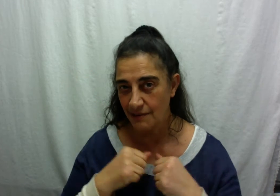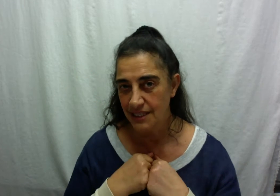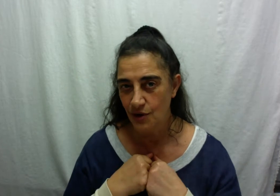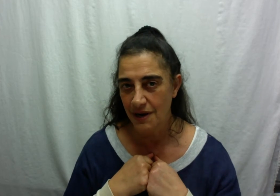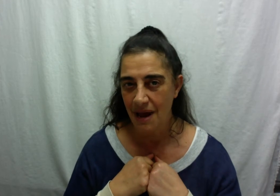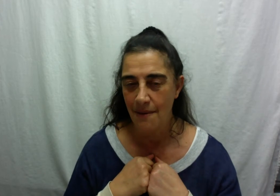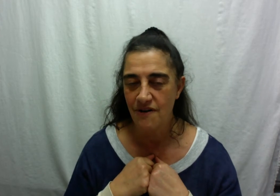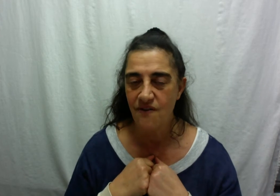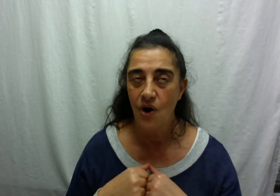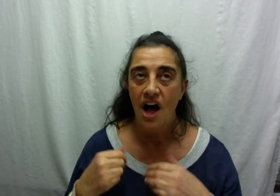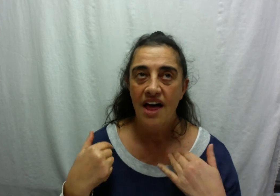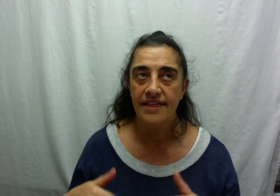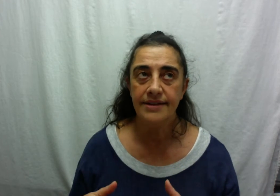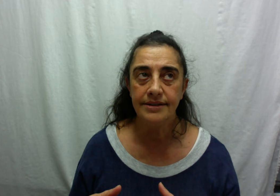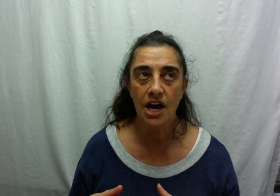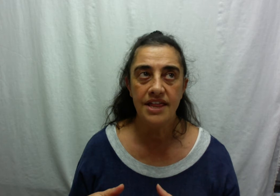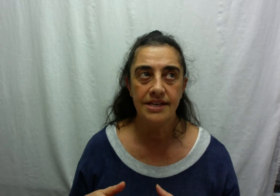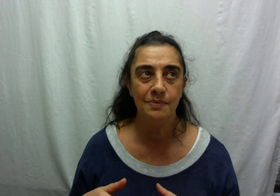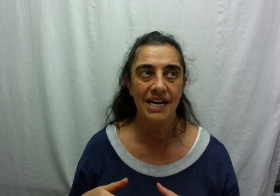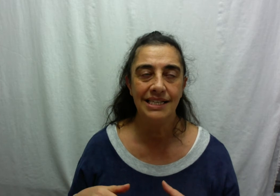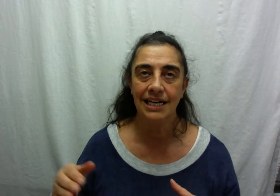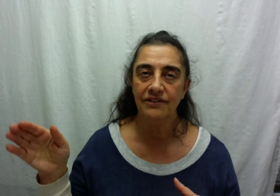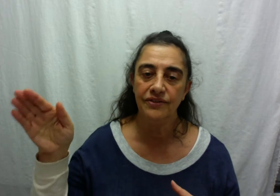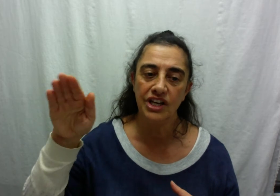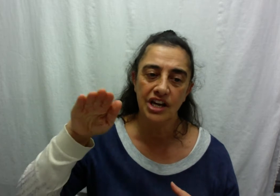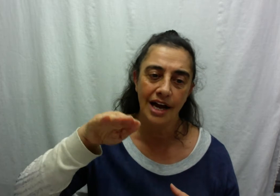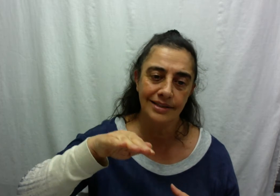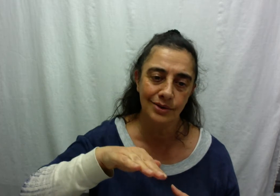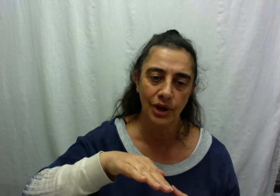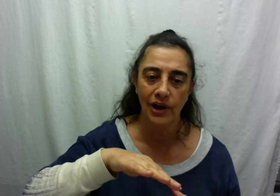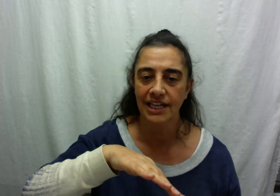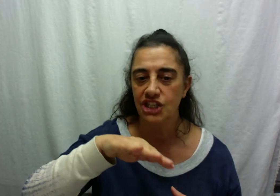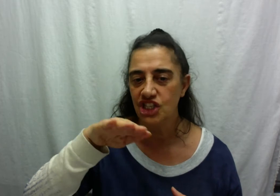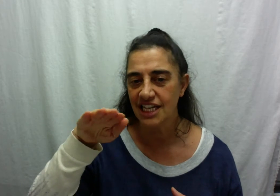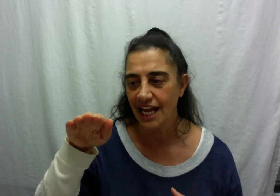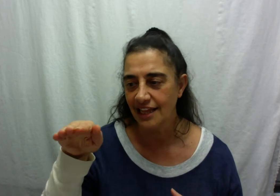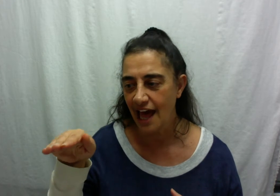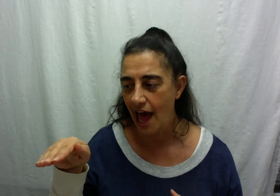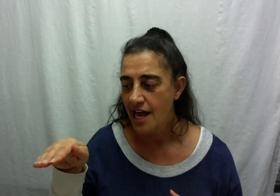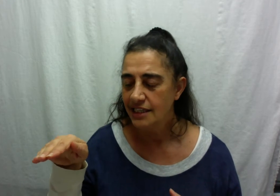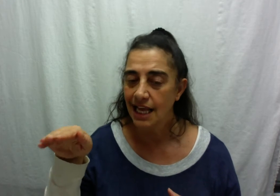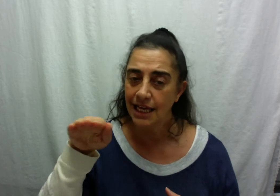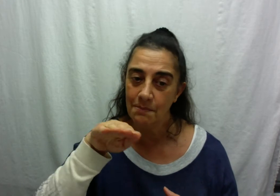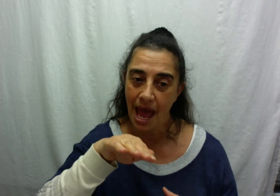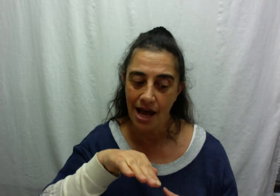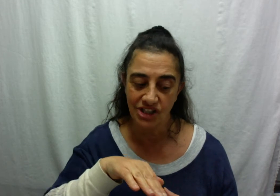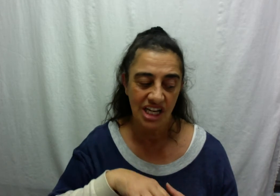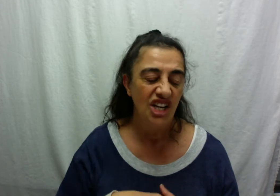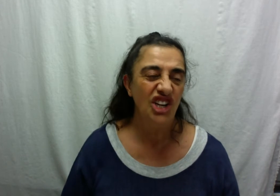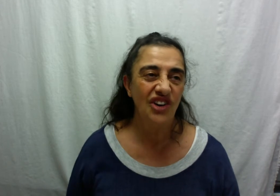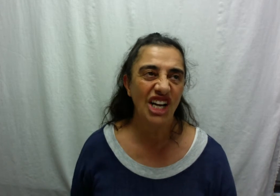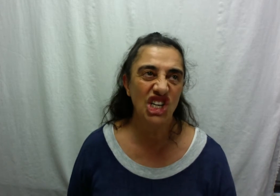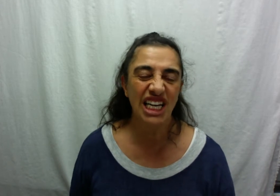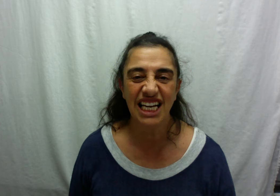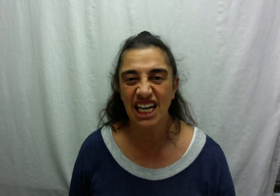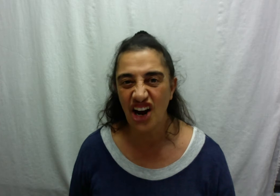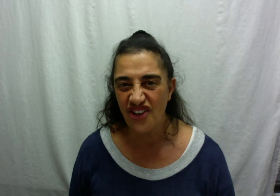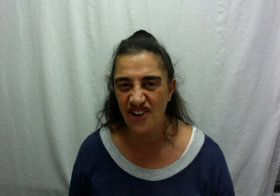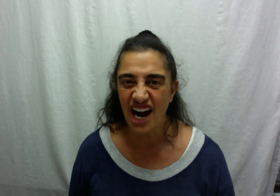i was talking about before this earth is basically fertile soil it's just like that it's like a mound you actually can get over it